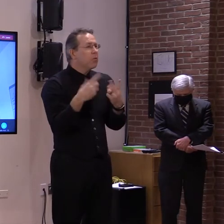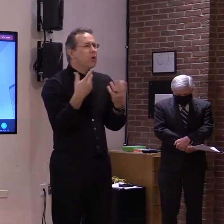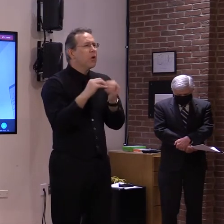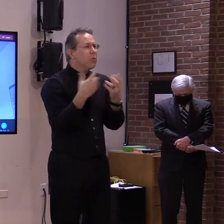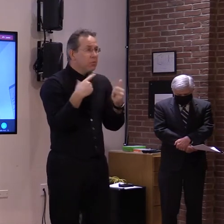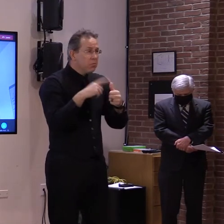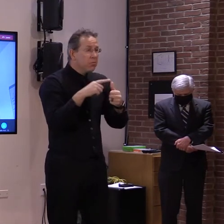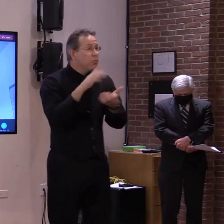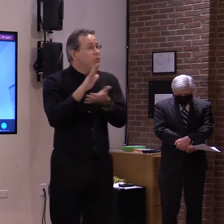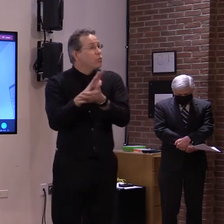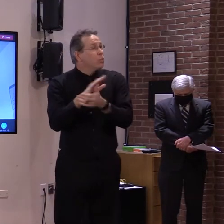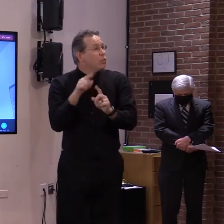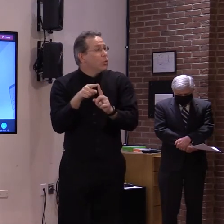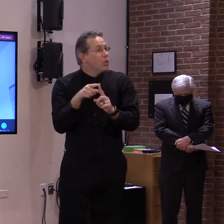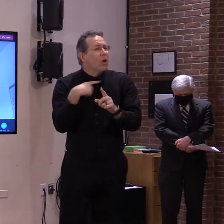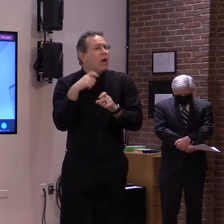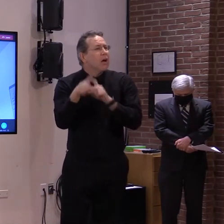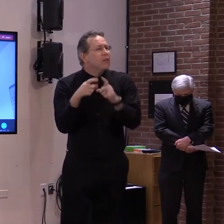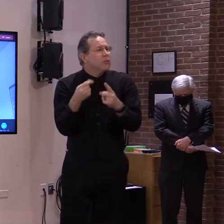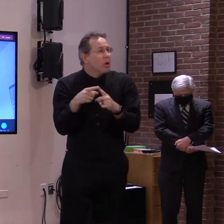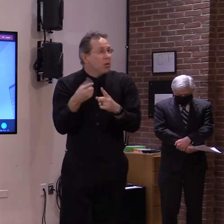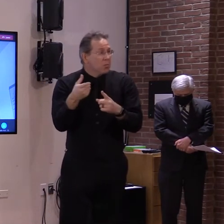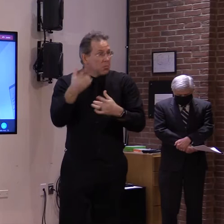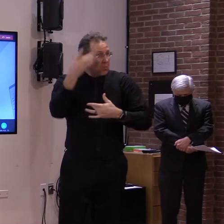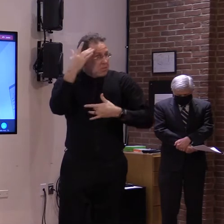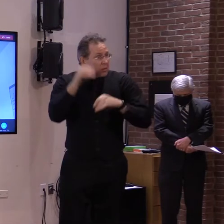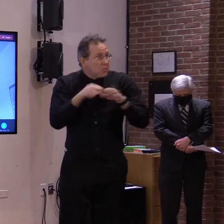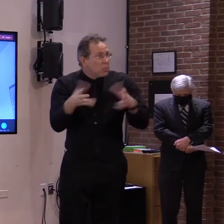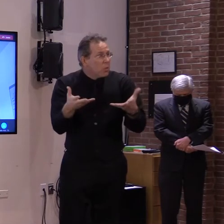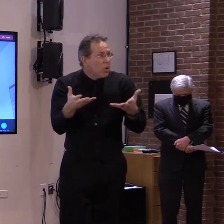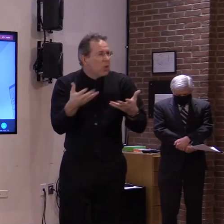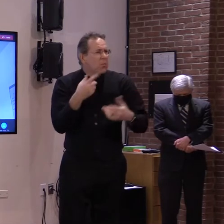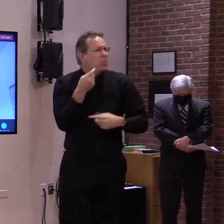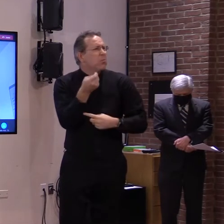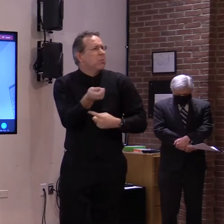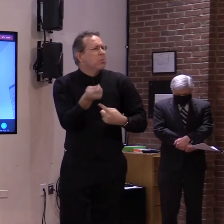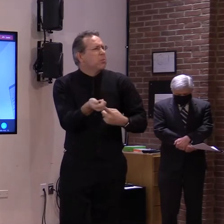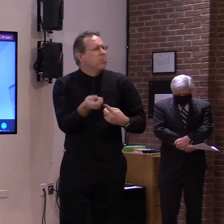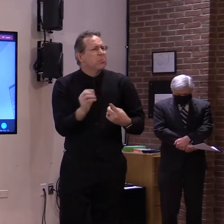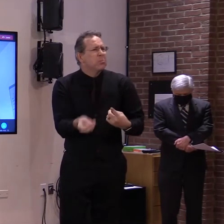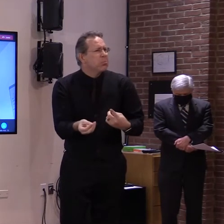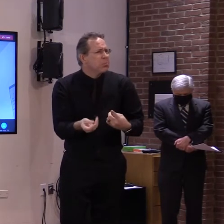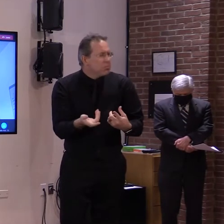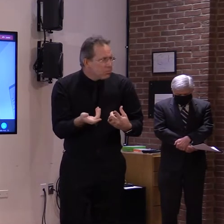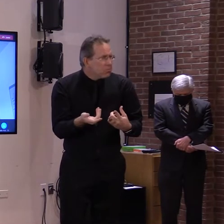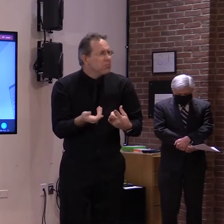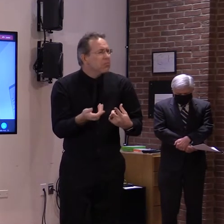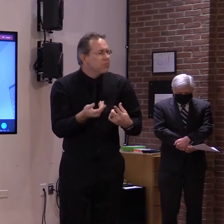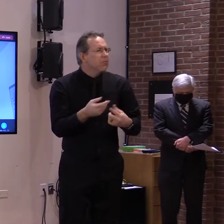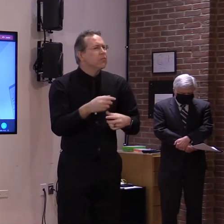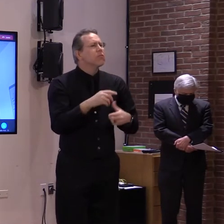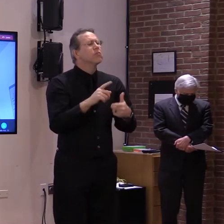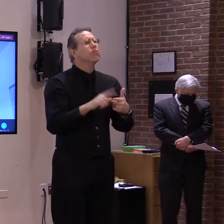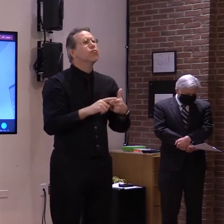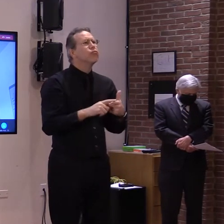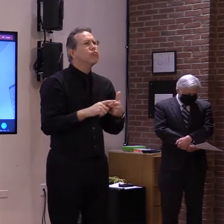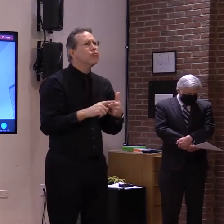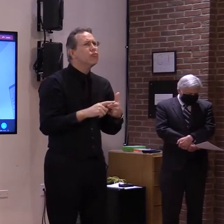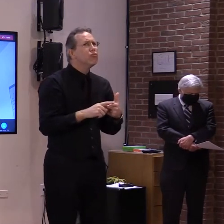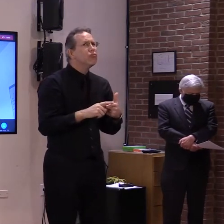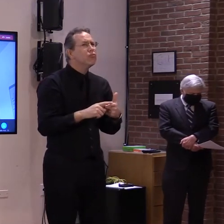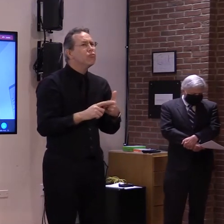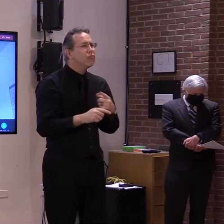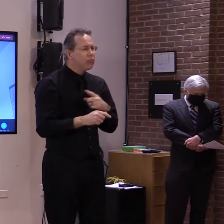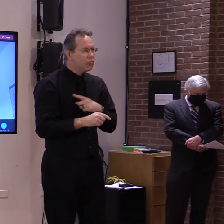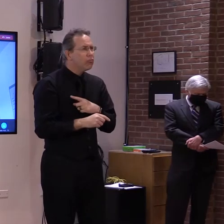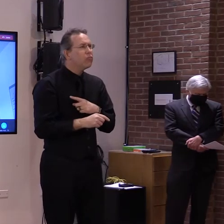among both students and staff relative to the number of cases in the general population over the same time period. In total, for all